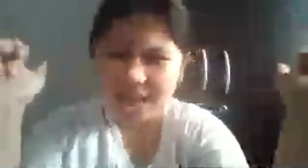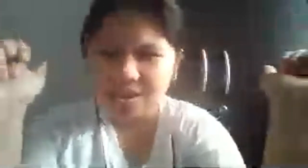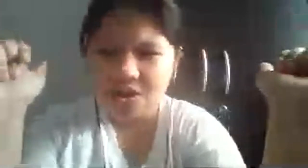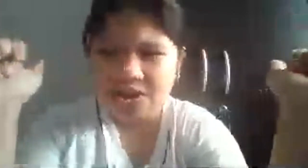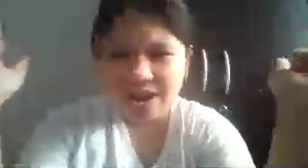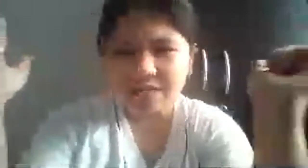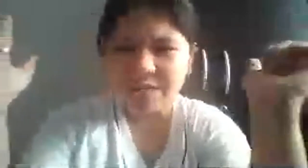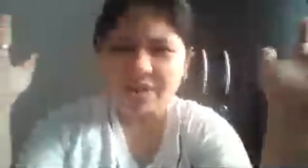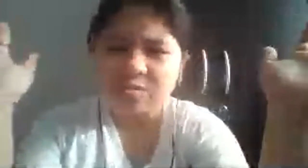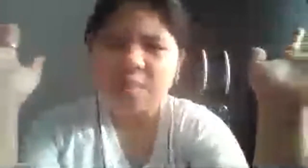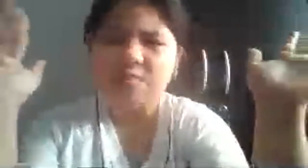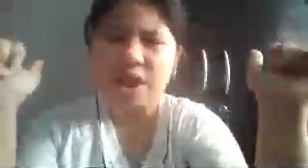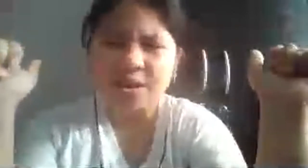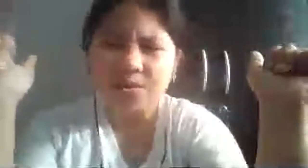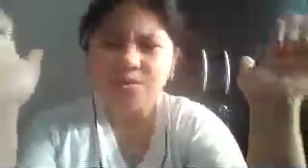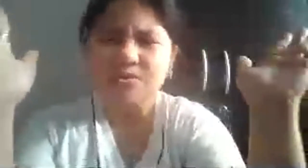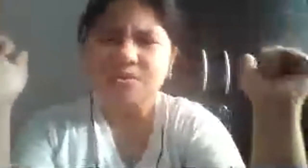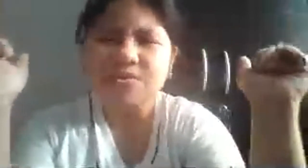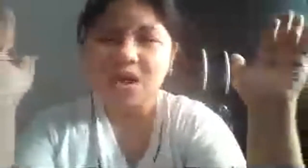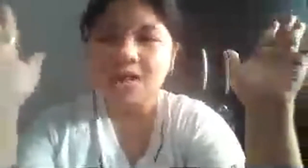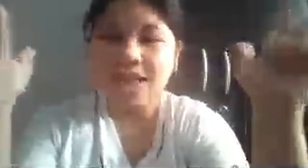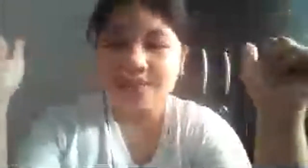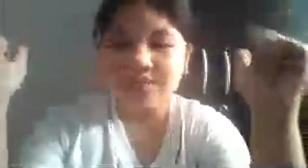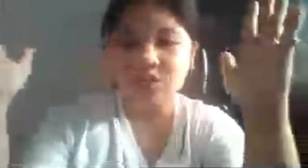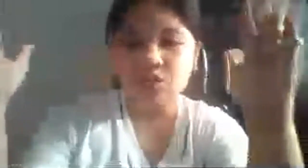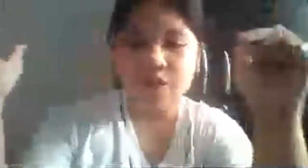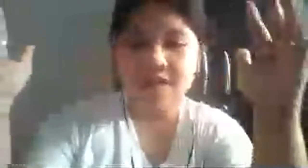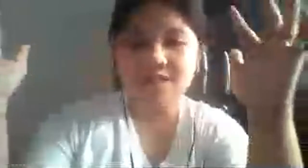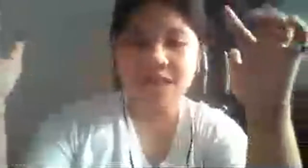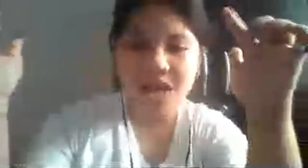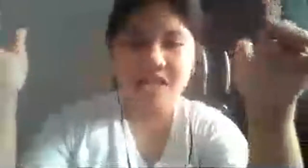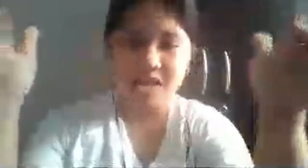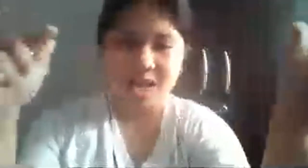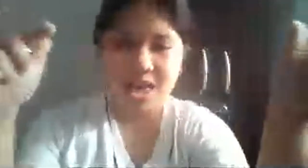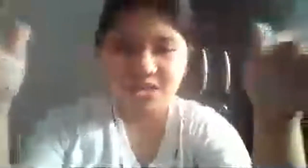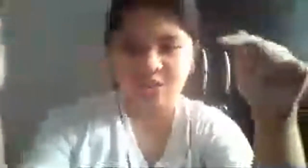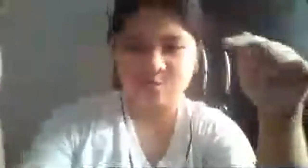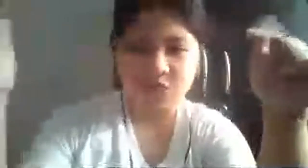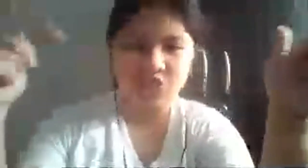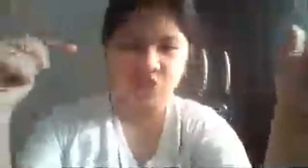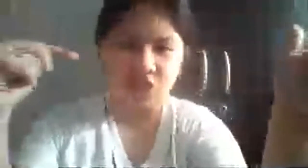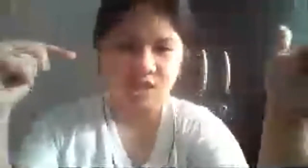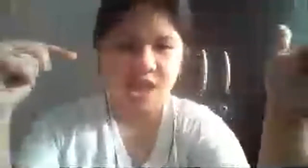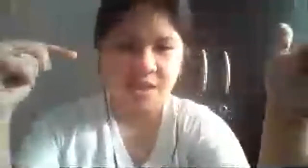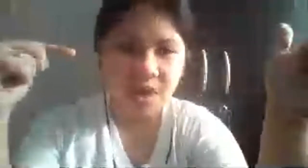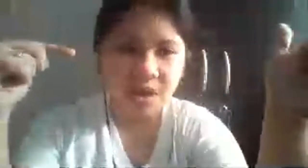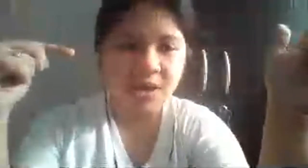can you hear the bass when I'm ready? Hoo, hoo, life is sweet as honey, yet it's pitching like money